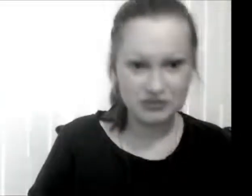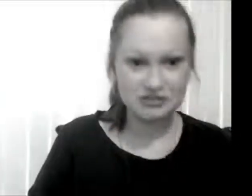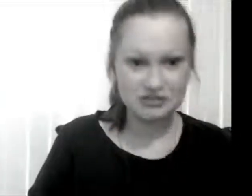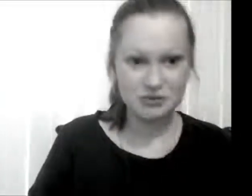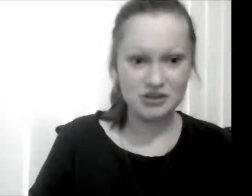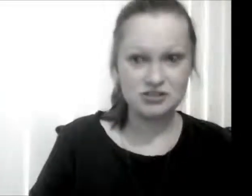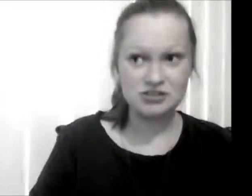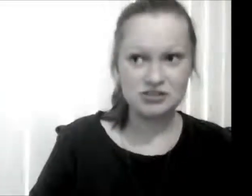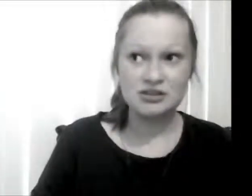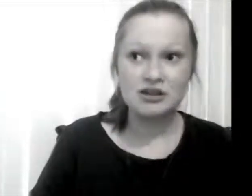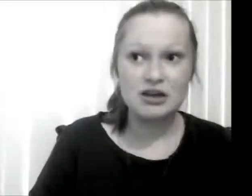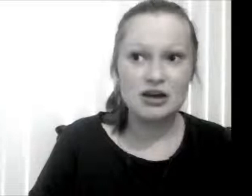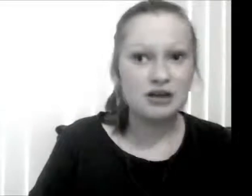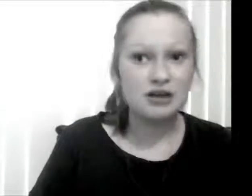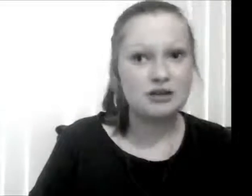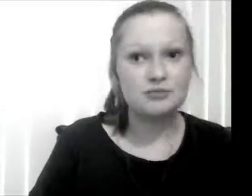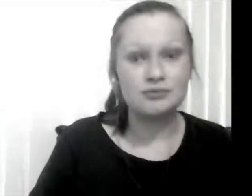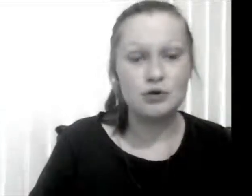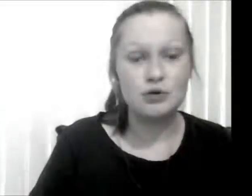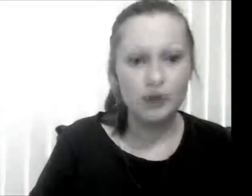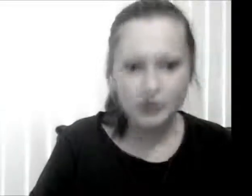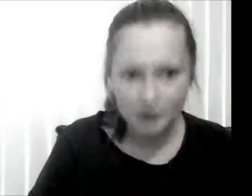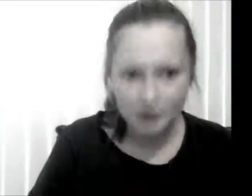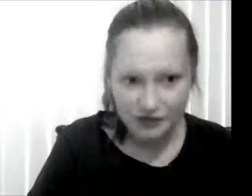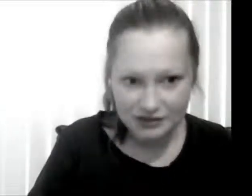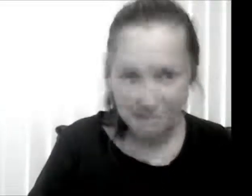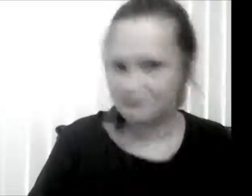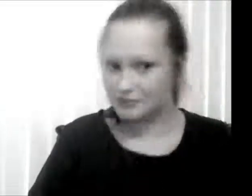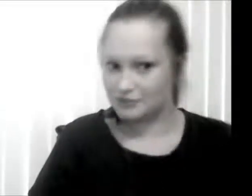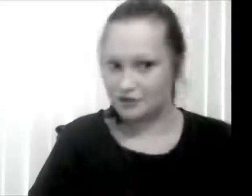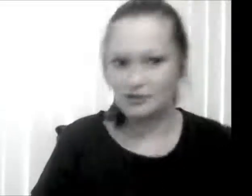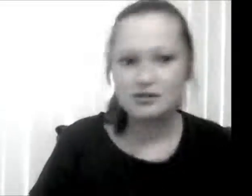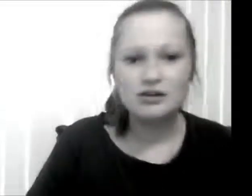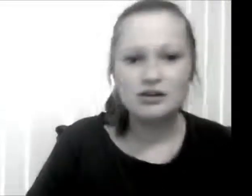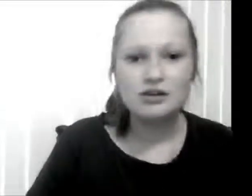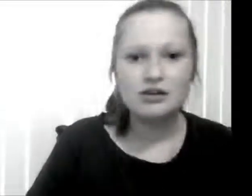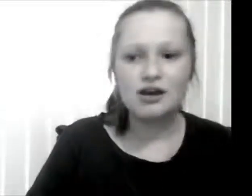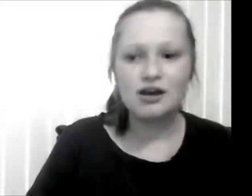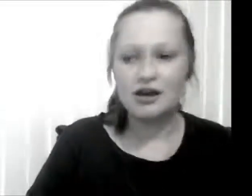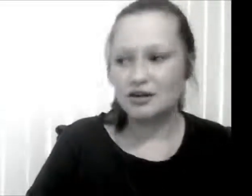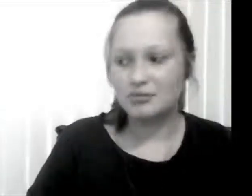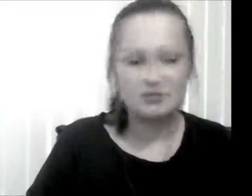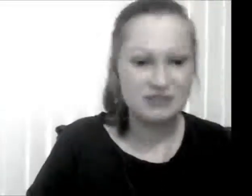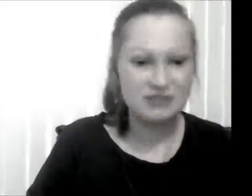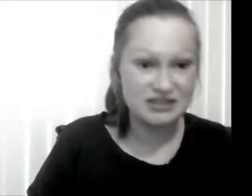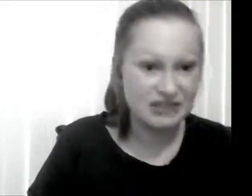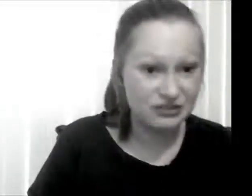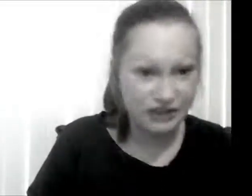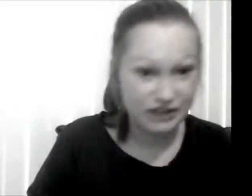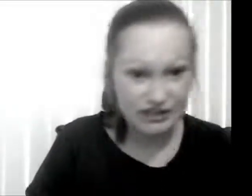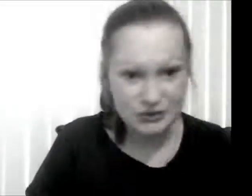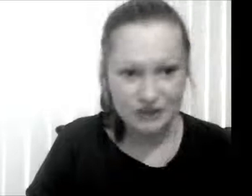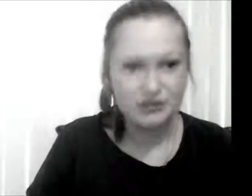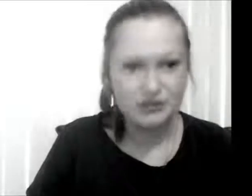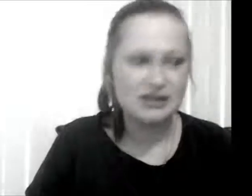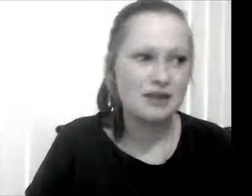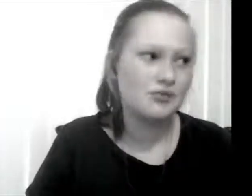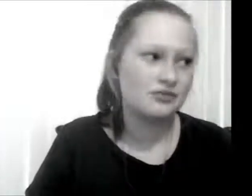wanted to watch. Um or go to the movies you know. Um see a friend or get a friend to come over